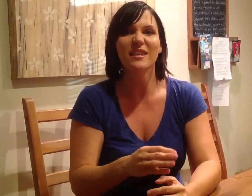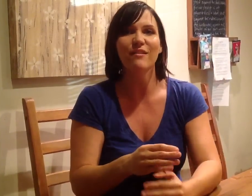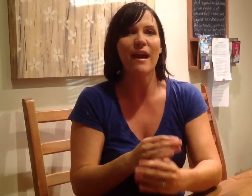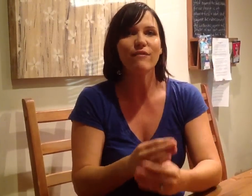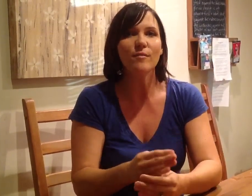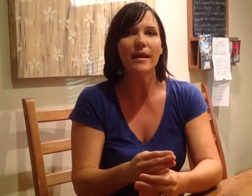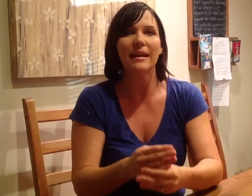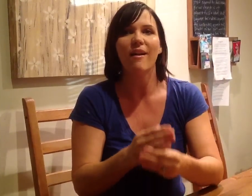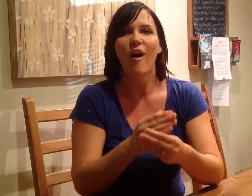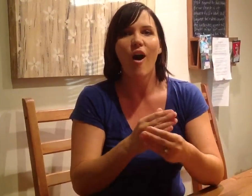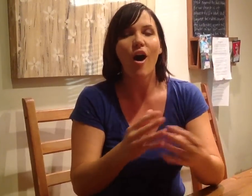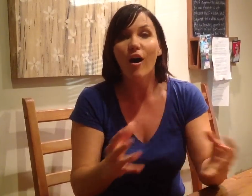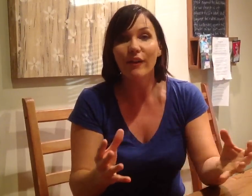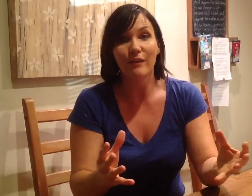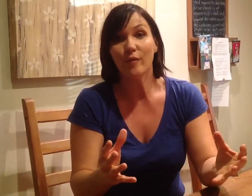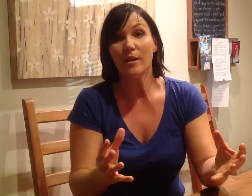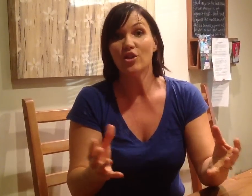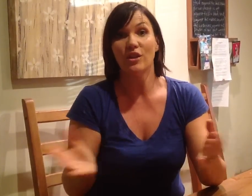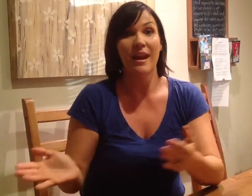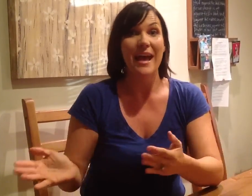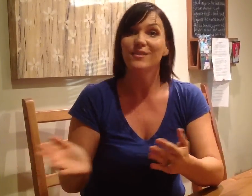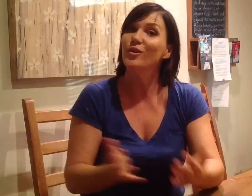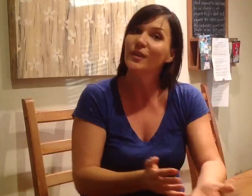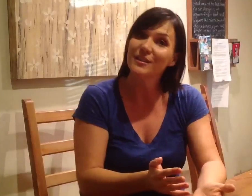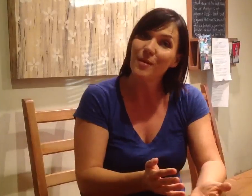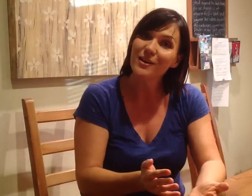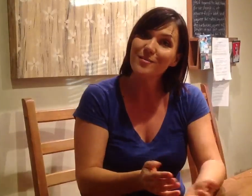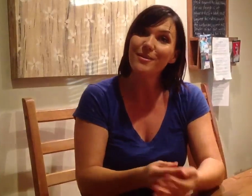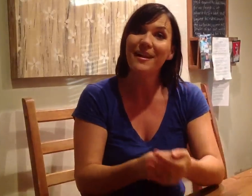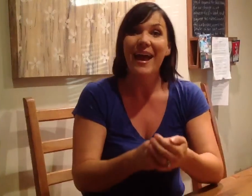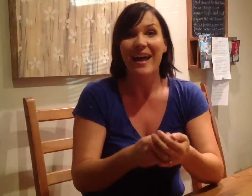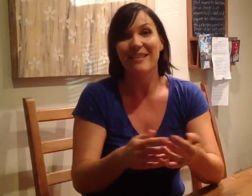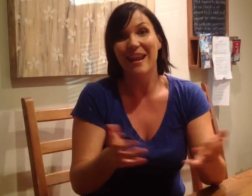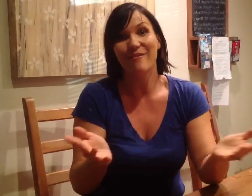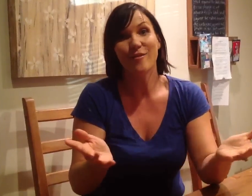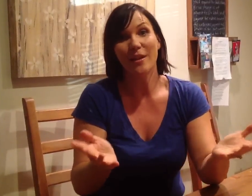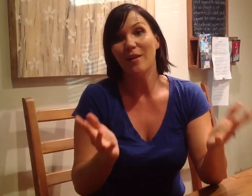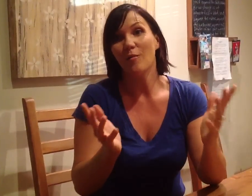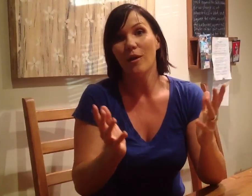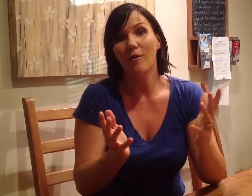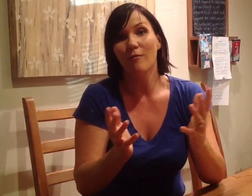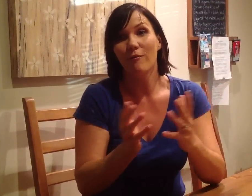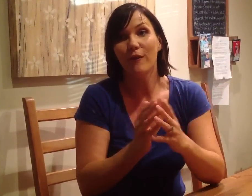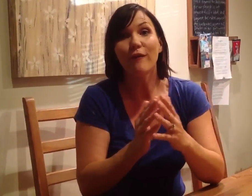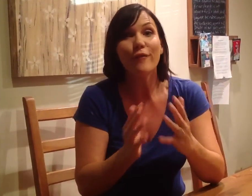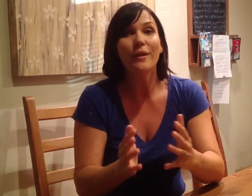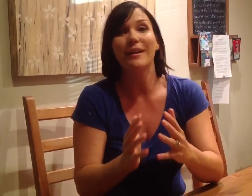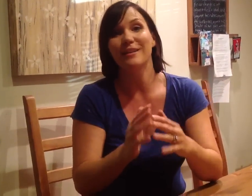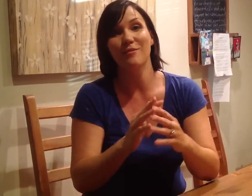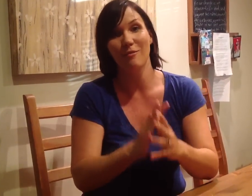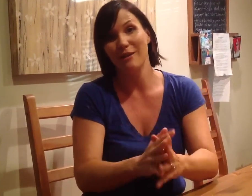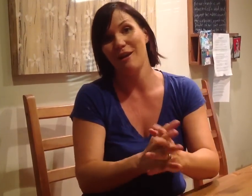give everybody all the information as early as possible, and then everybody will feel free to do a great job.